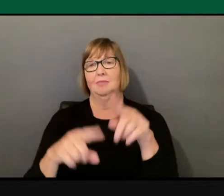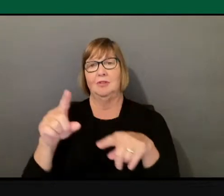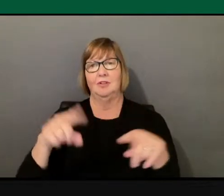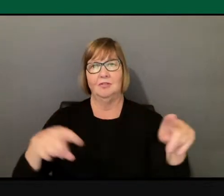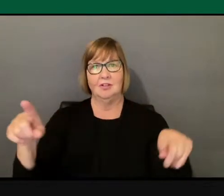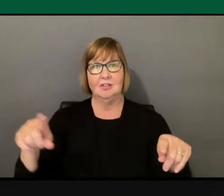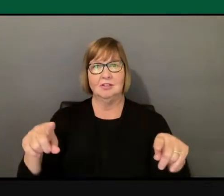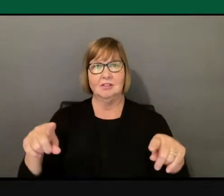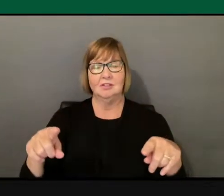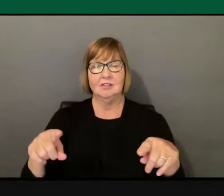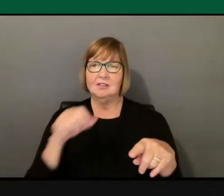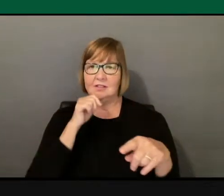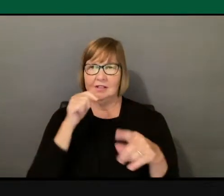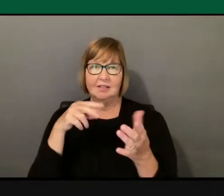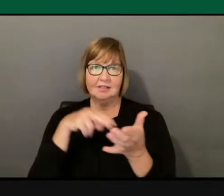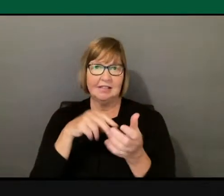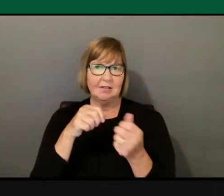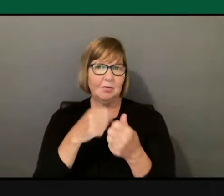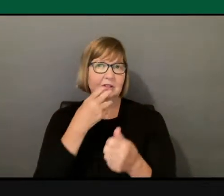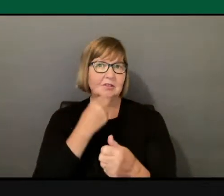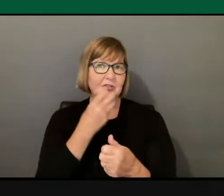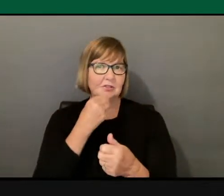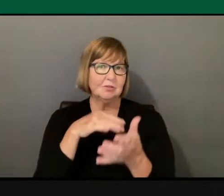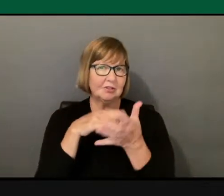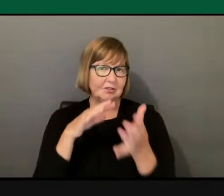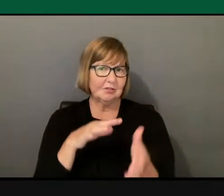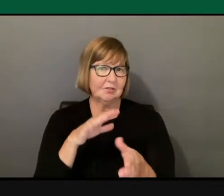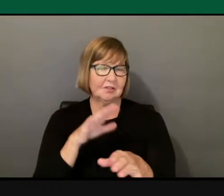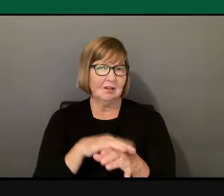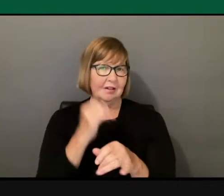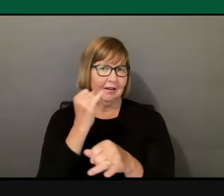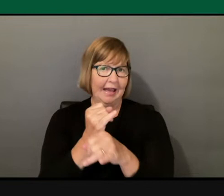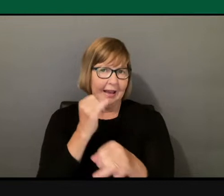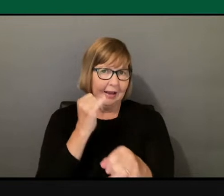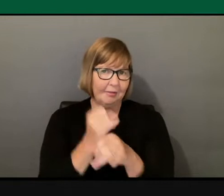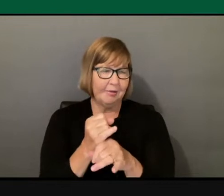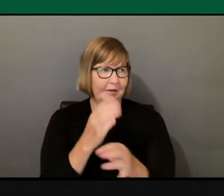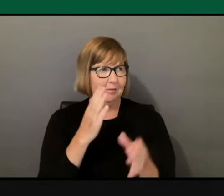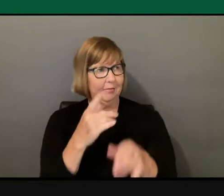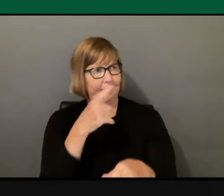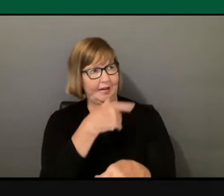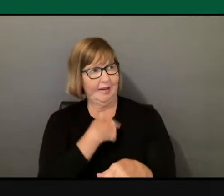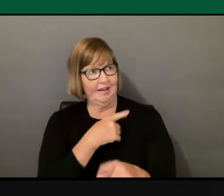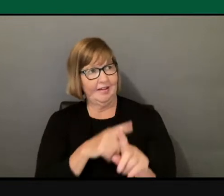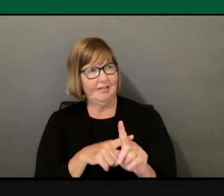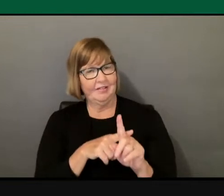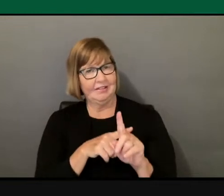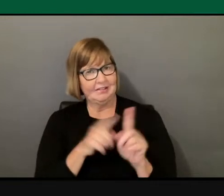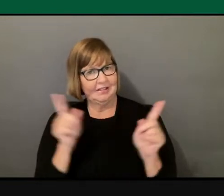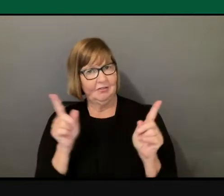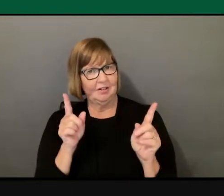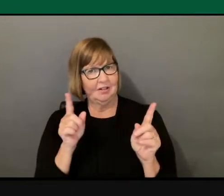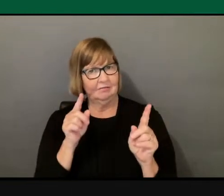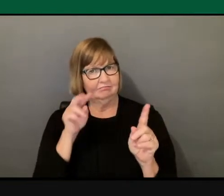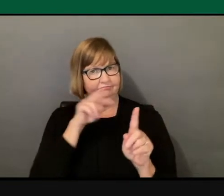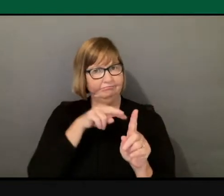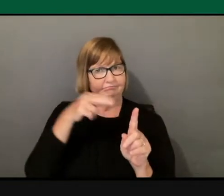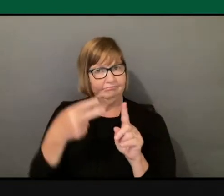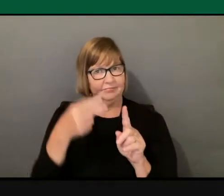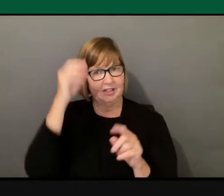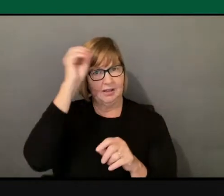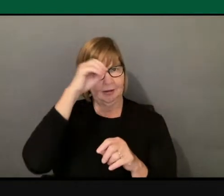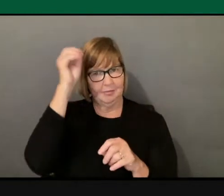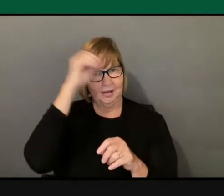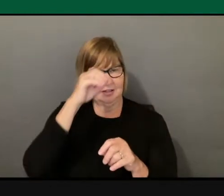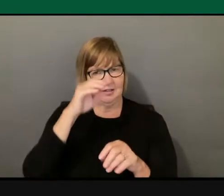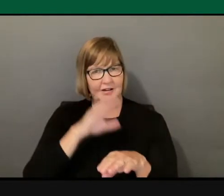Jewish students on campus because they may have a different opinion on the Middle East. That can't